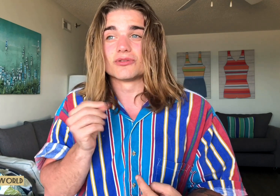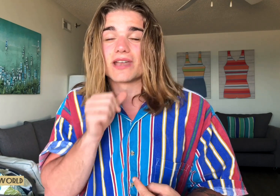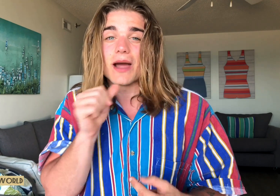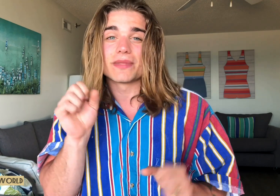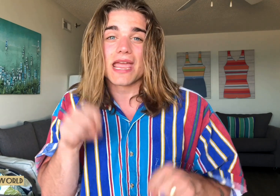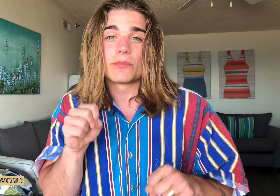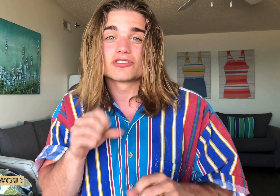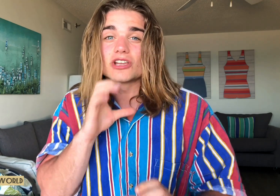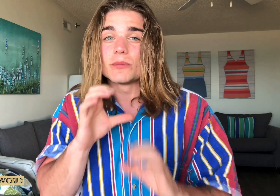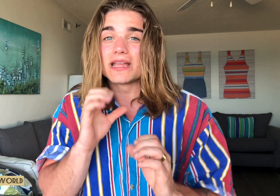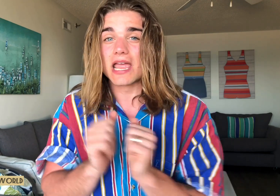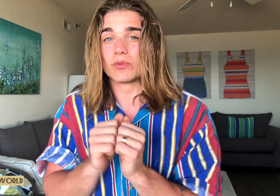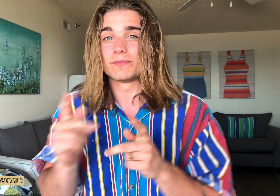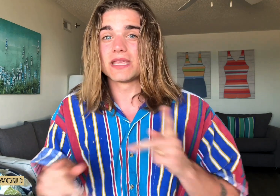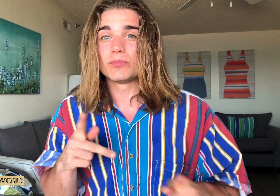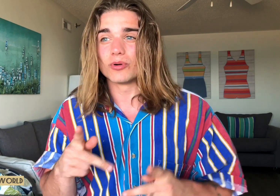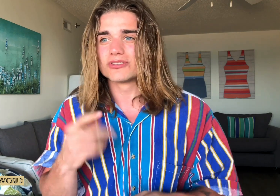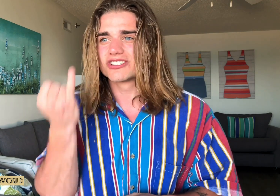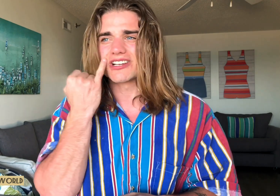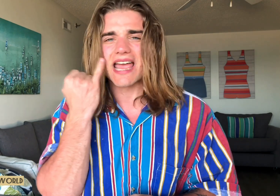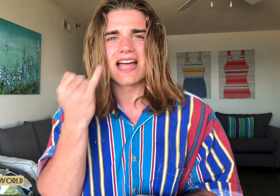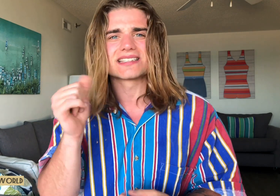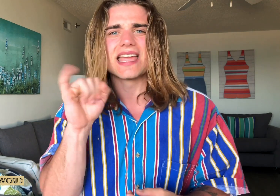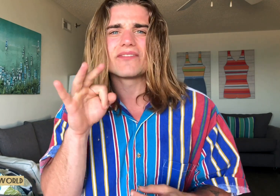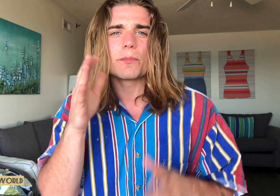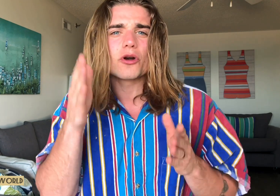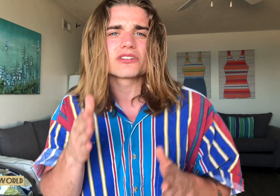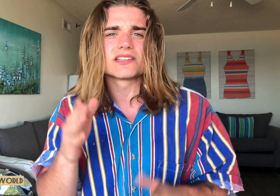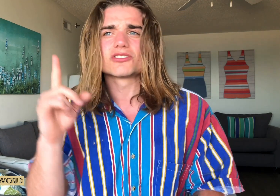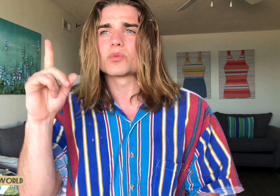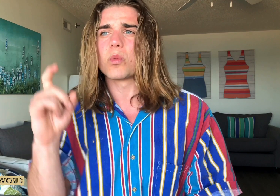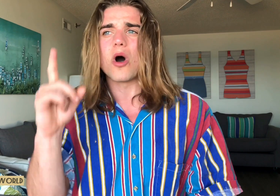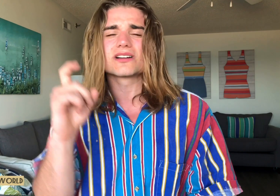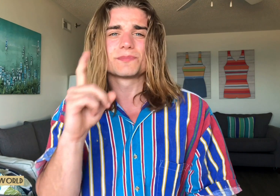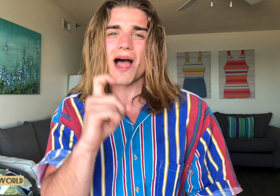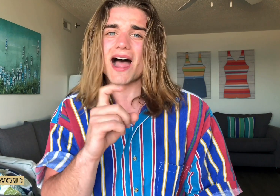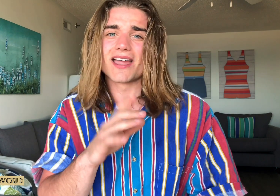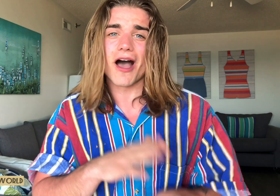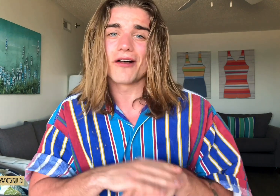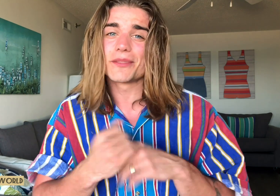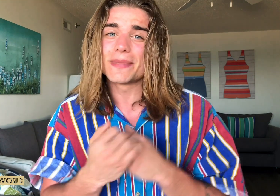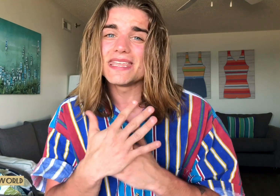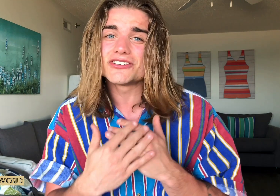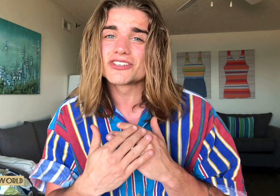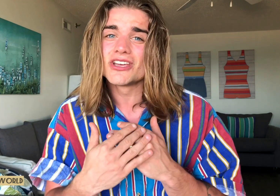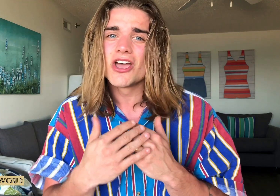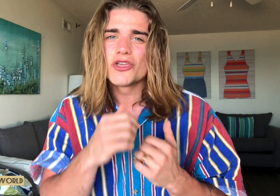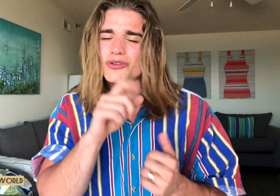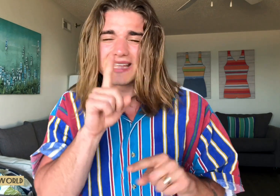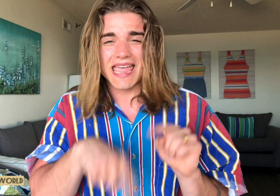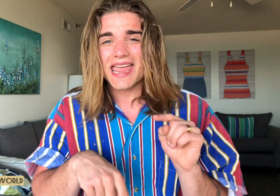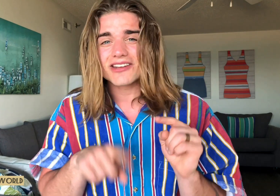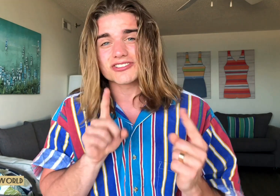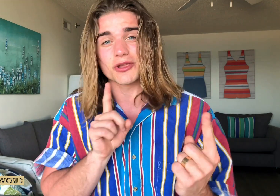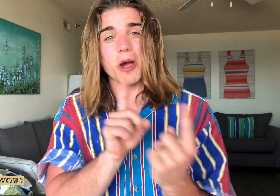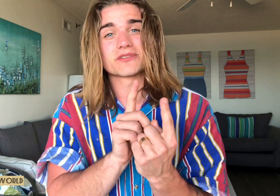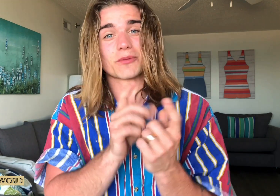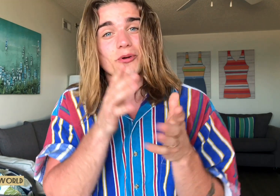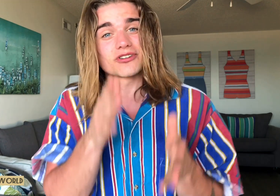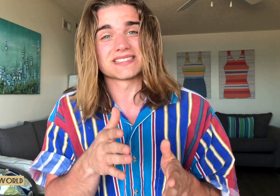not be able to communicate with people such as if a person just walks by on the beach. You can't just go up to the person